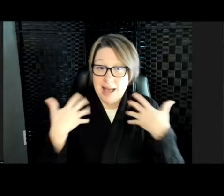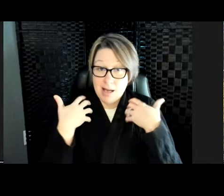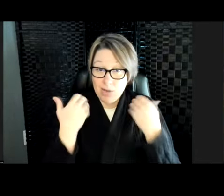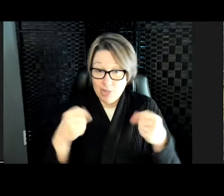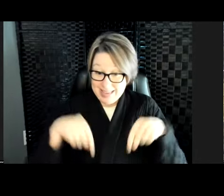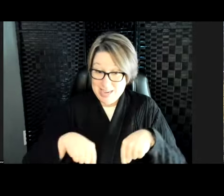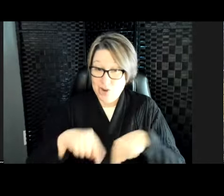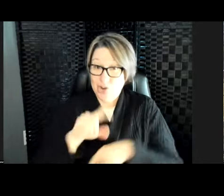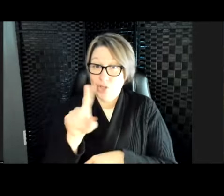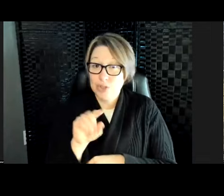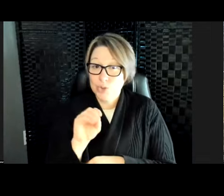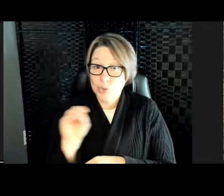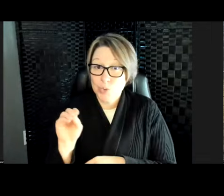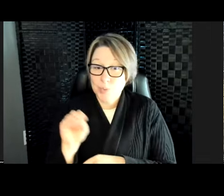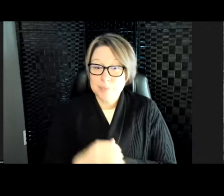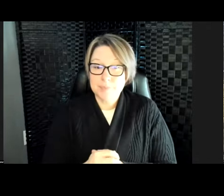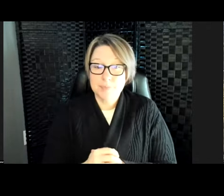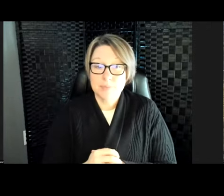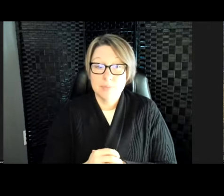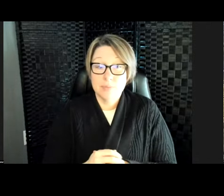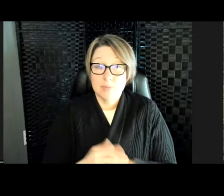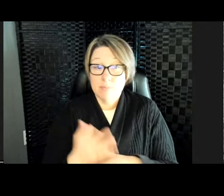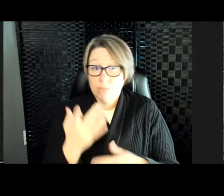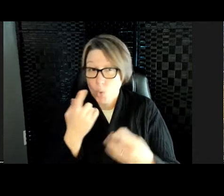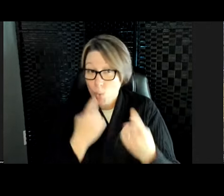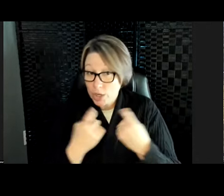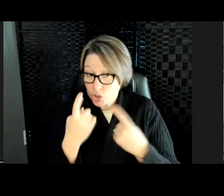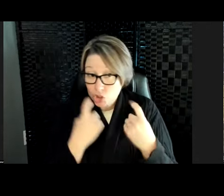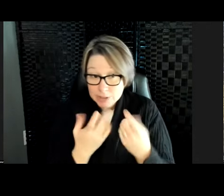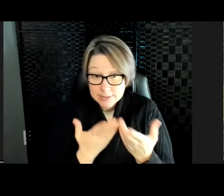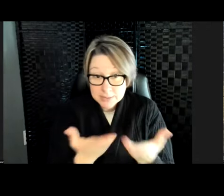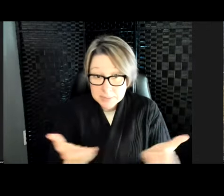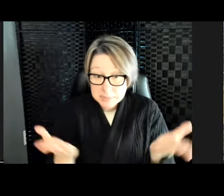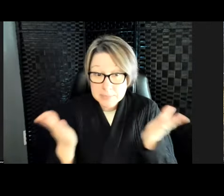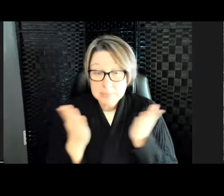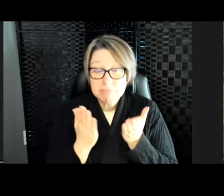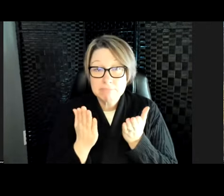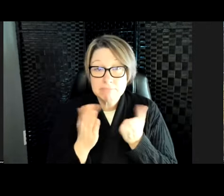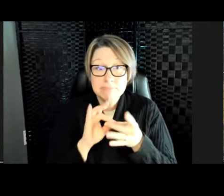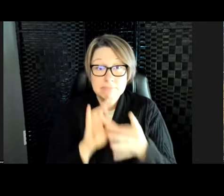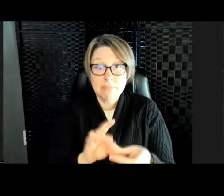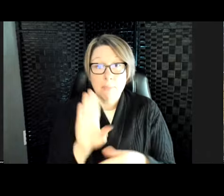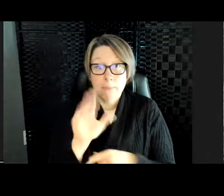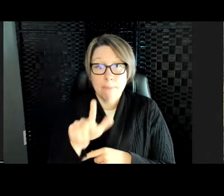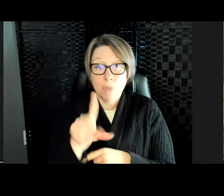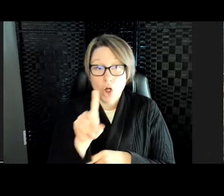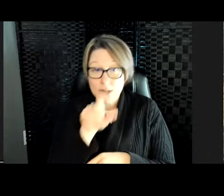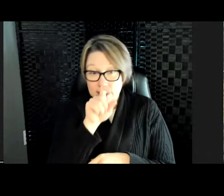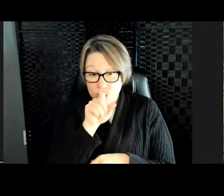Does anybody have any questions they would like to ask about the bald eagles? Oh, I see